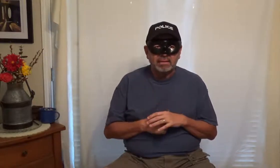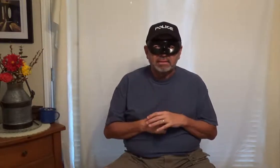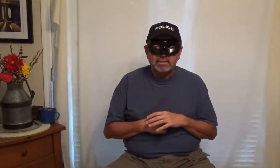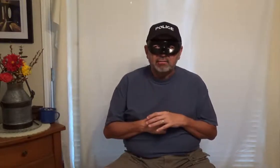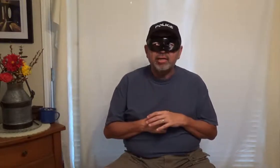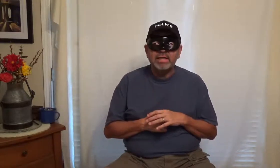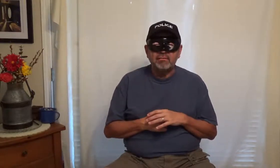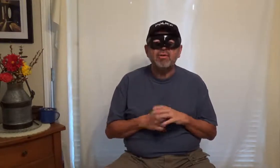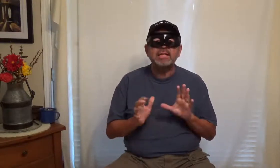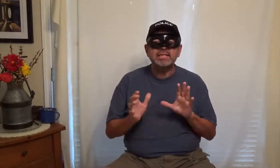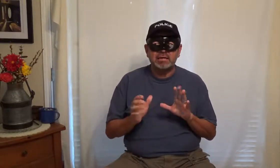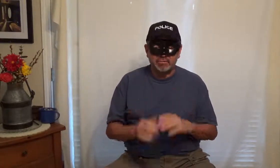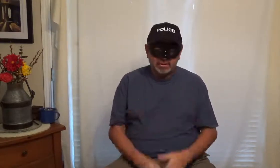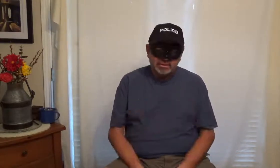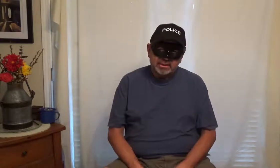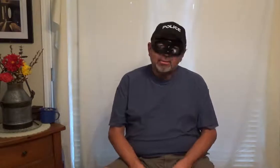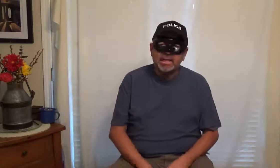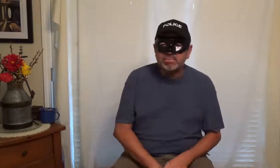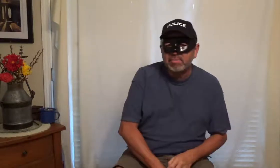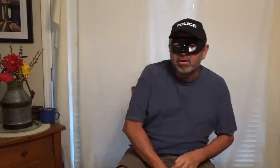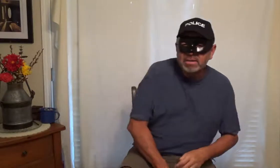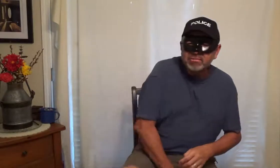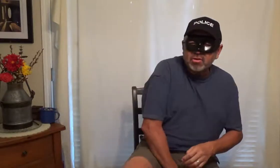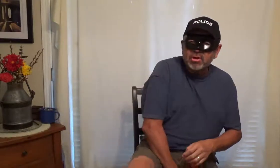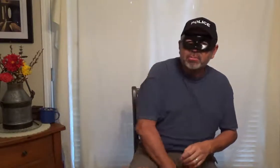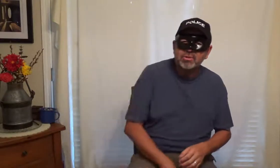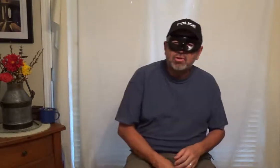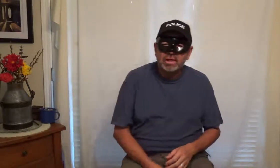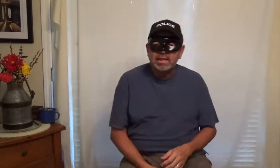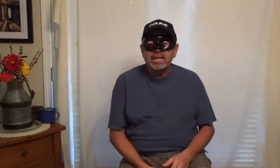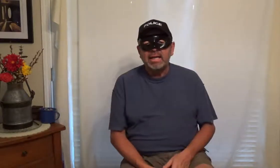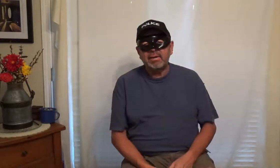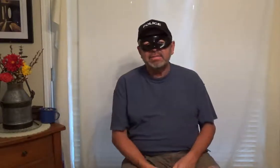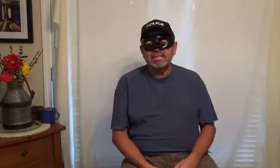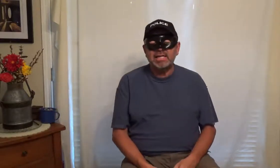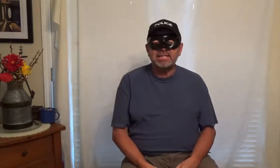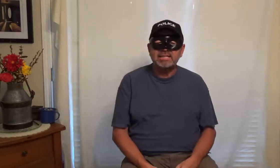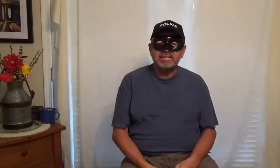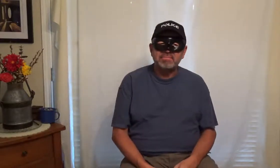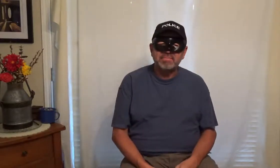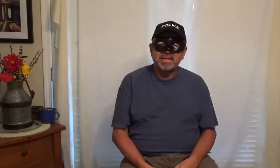freaky freaky stuff anyway that's my Falstaff story hope you enjoyed it and we'll see you guys next time bye bye bye